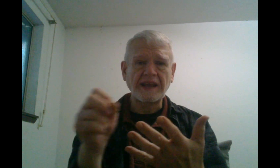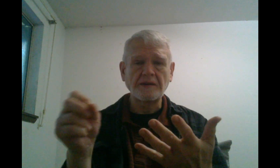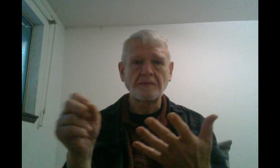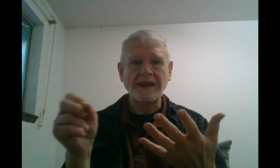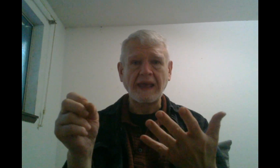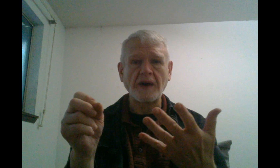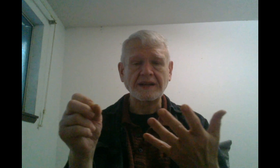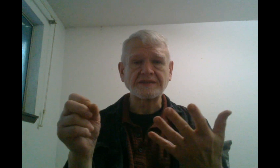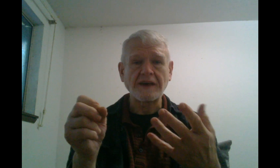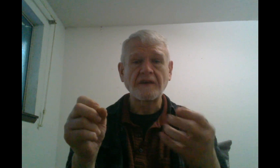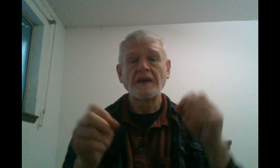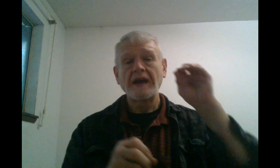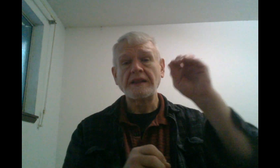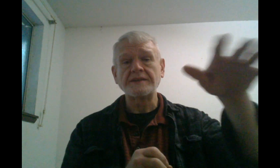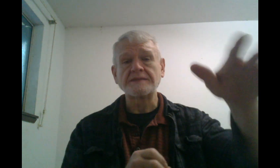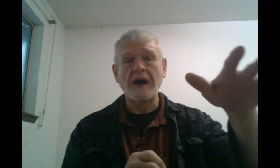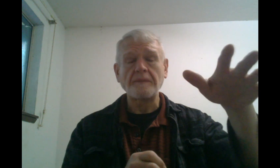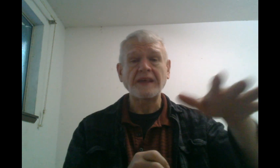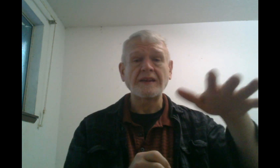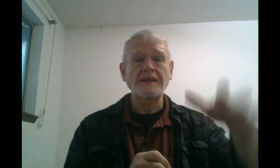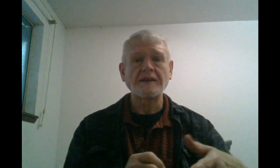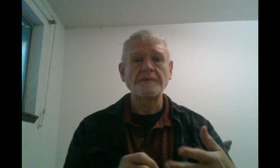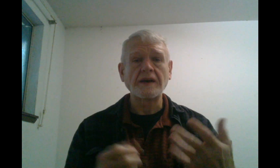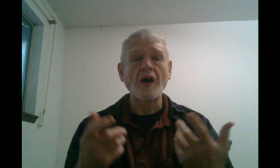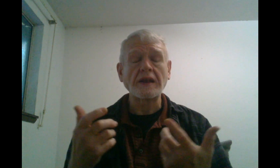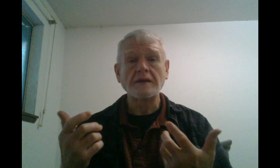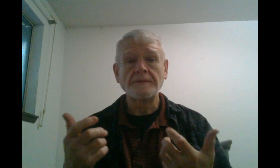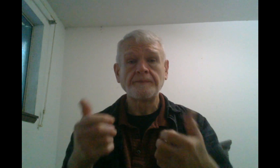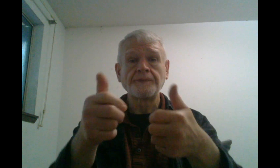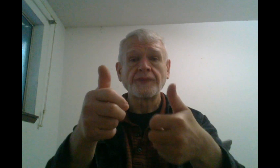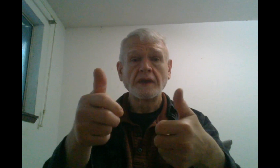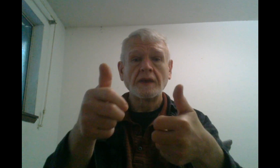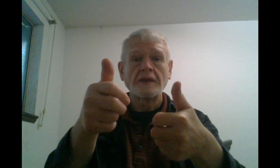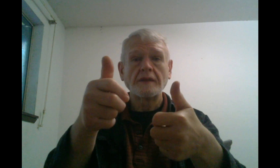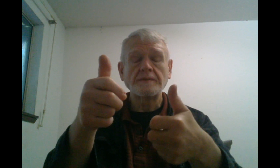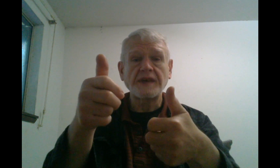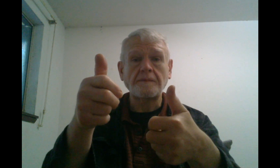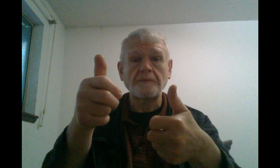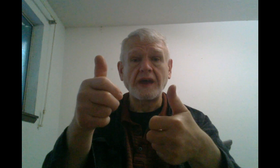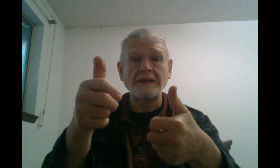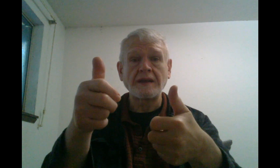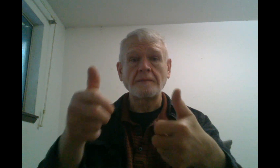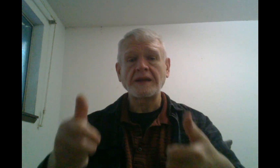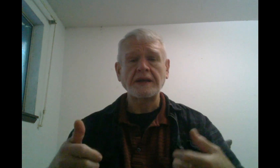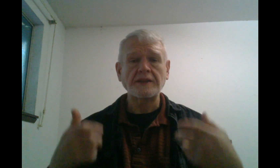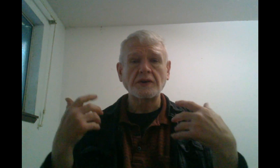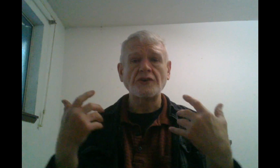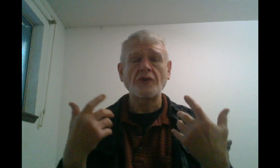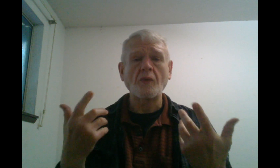name, my name on it and stuff. And then just pop it in and it'll be gone. Thumbs up. And then on Monday, they're going to do a